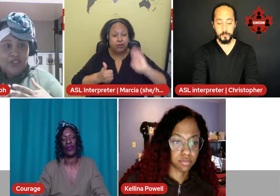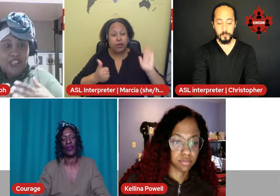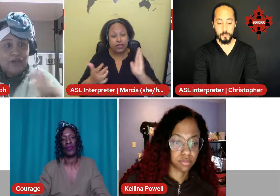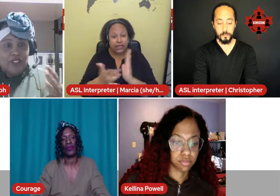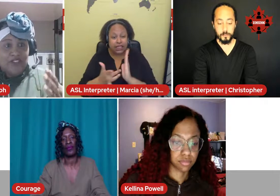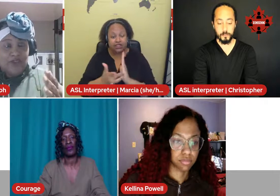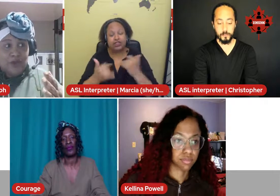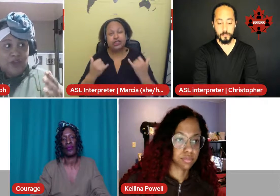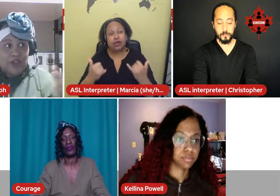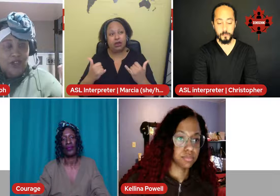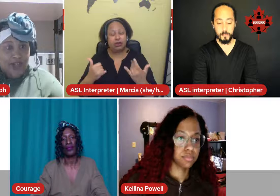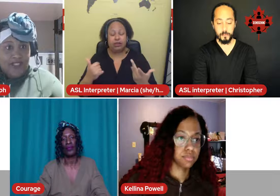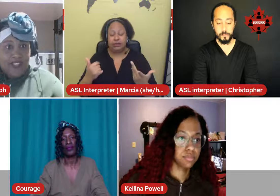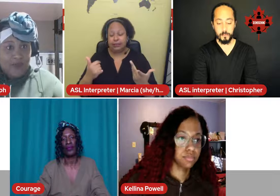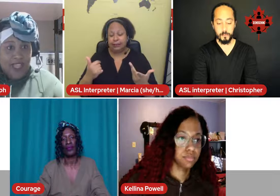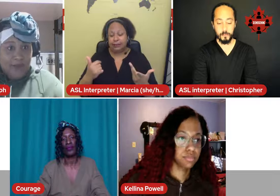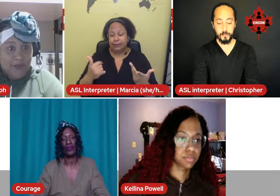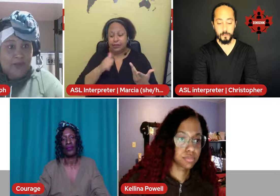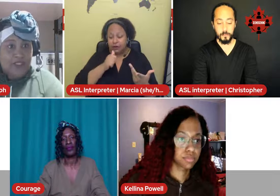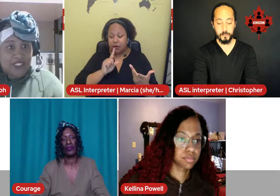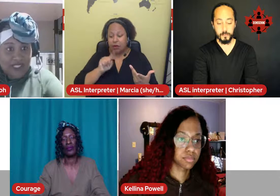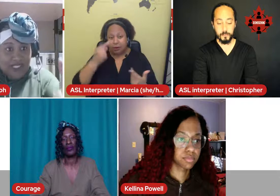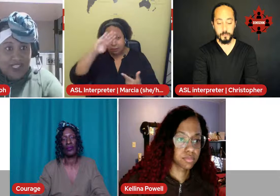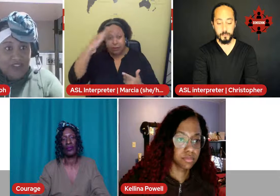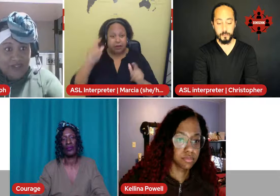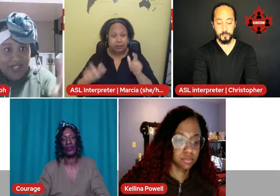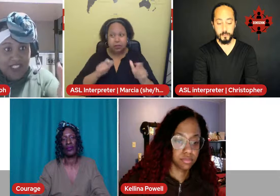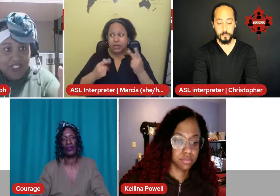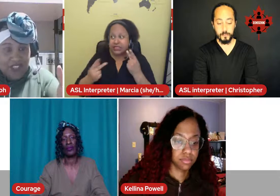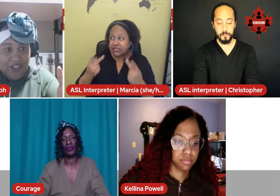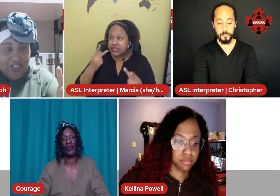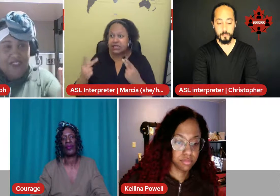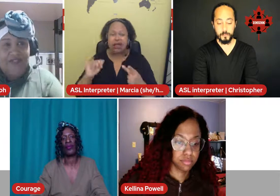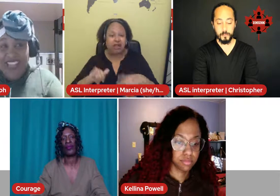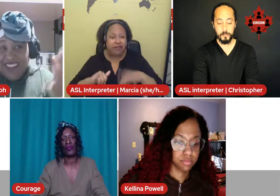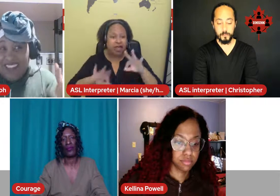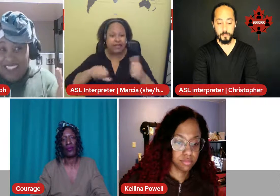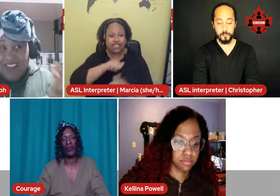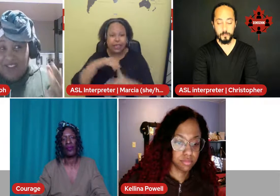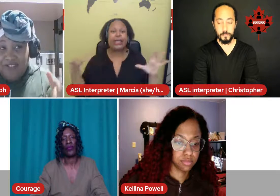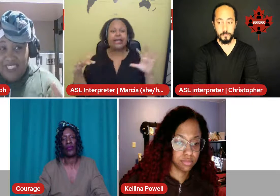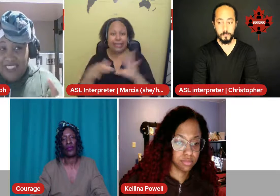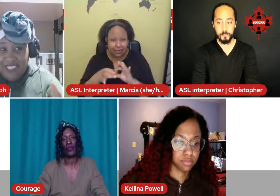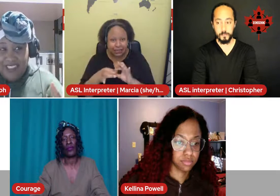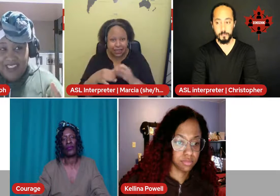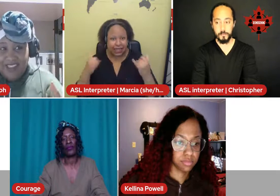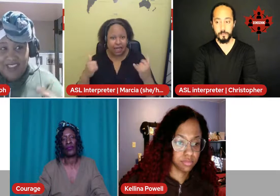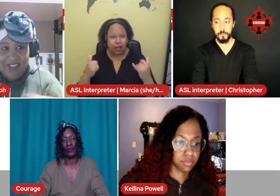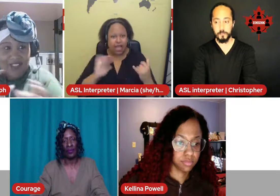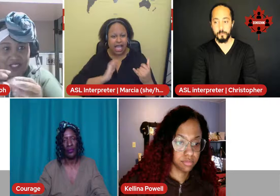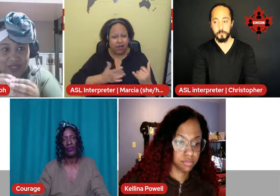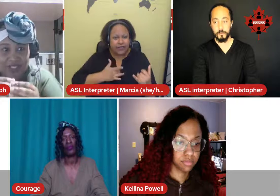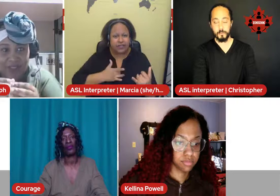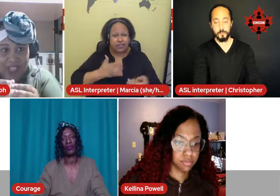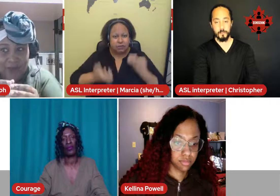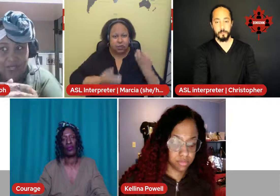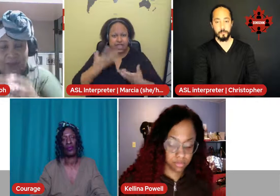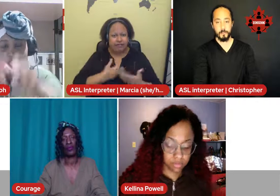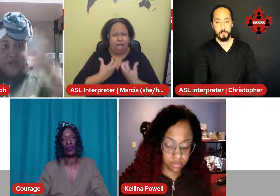not only for us as black people to see and find each other and validate our feelings, not just within families, but now